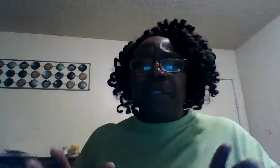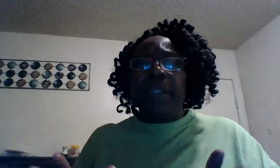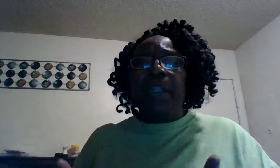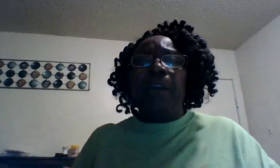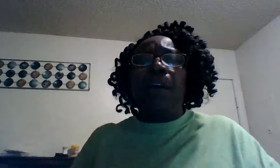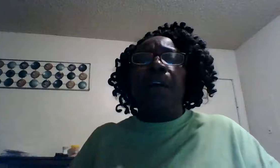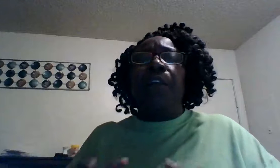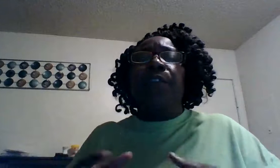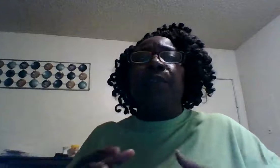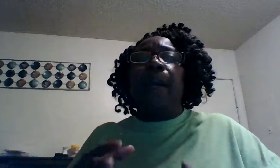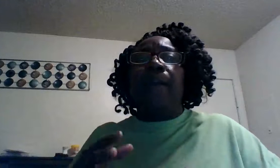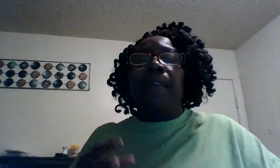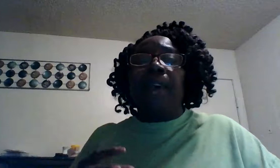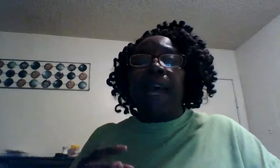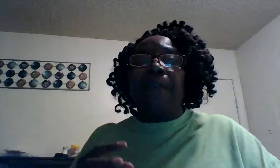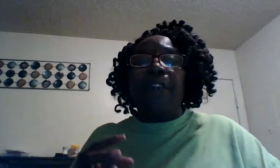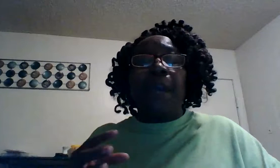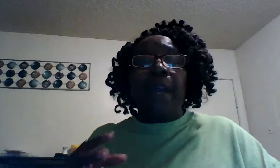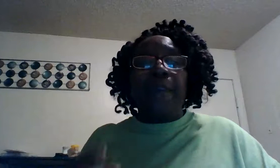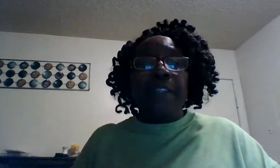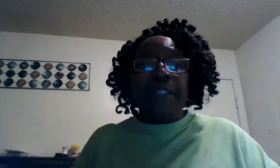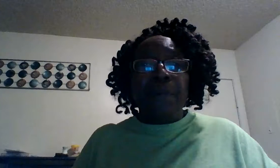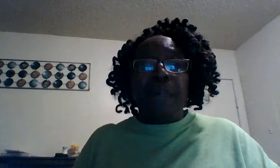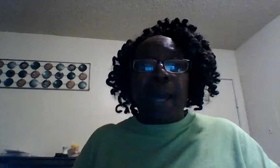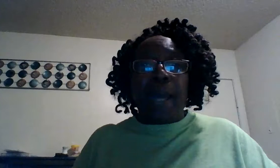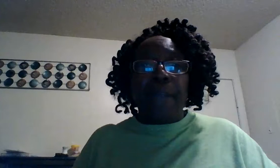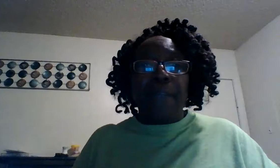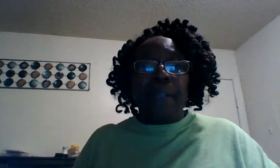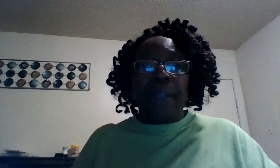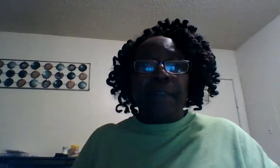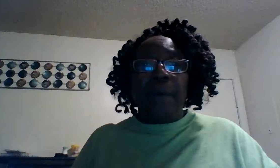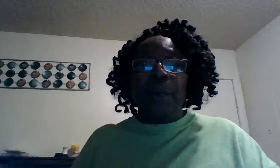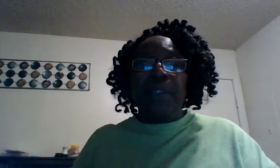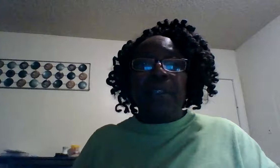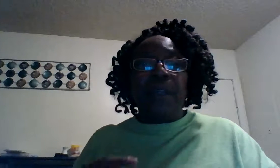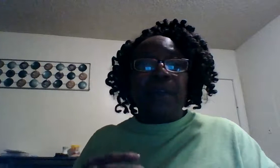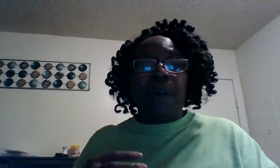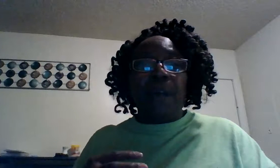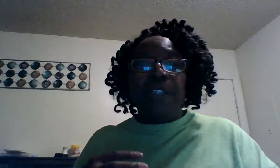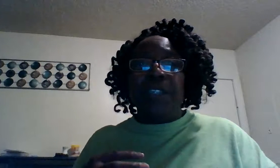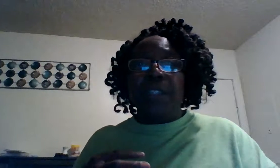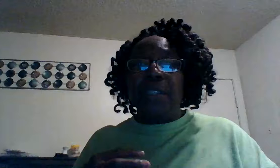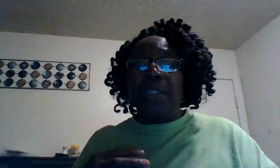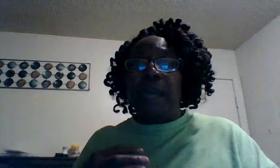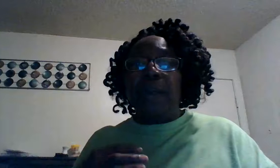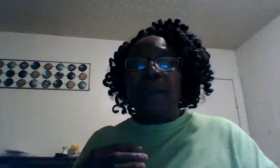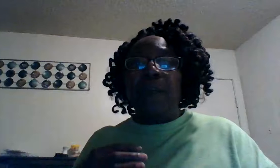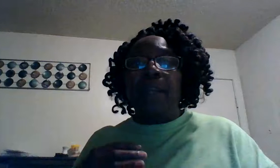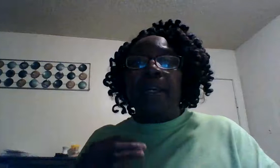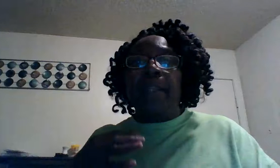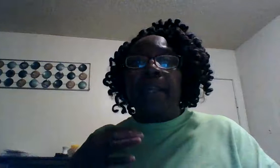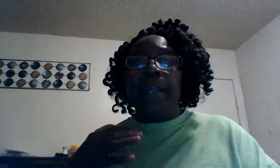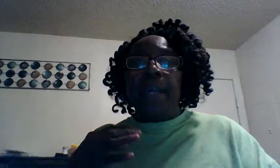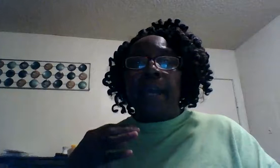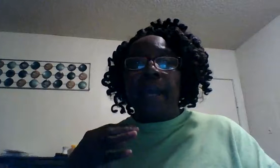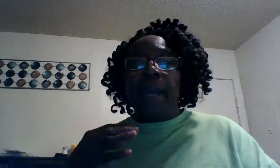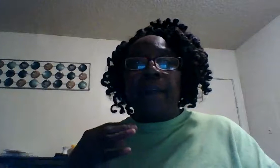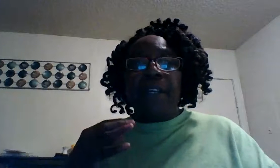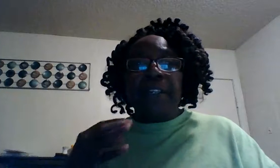in the lord you have life and you have a new life those is in christ jesus have what they have a